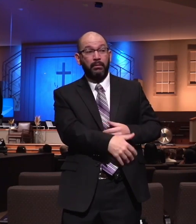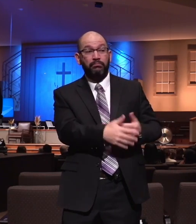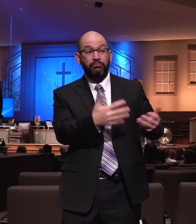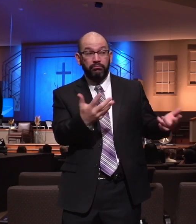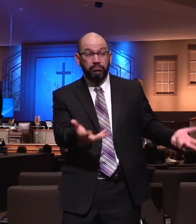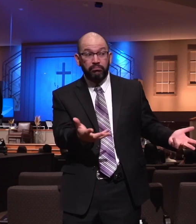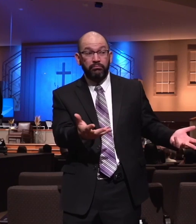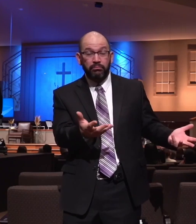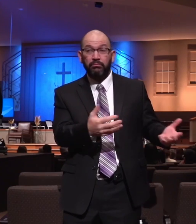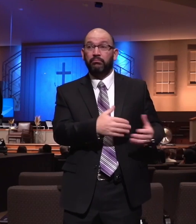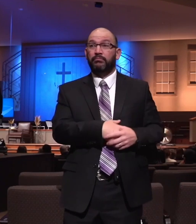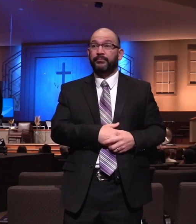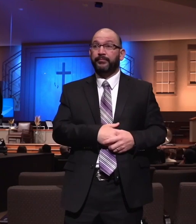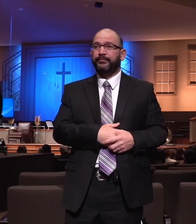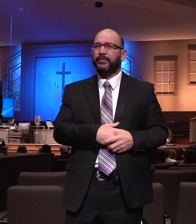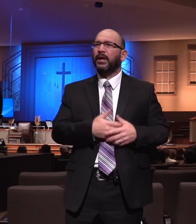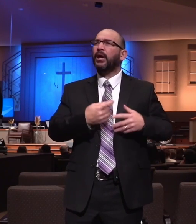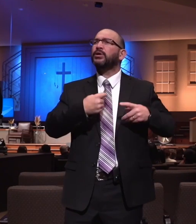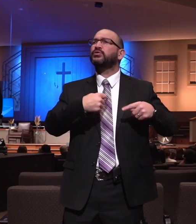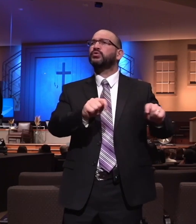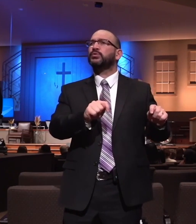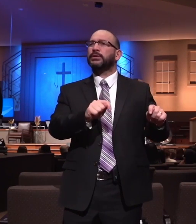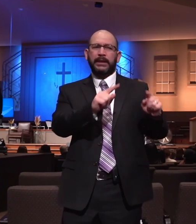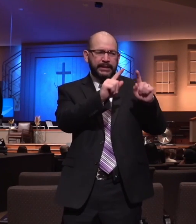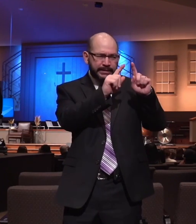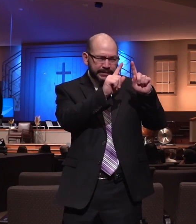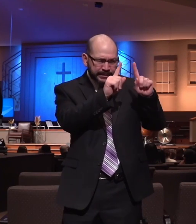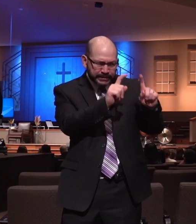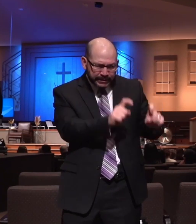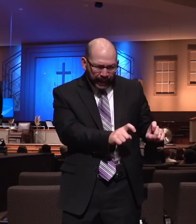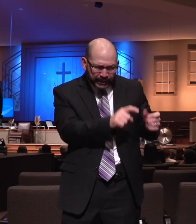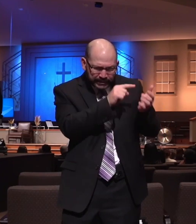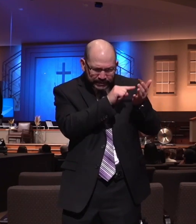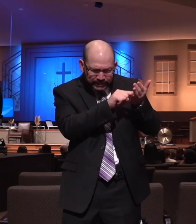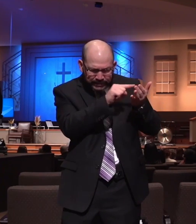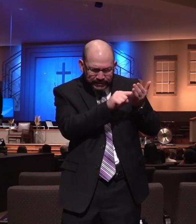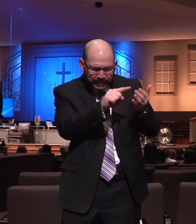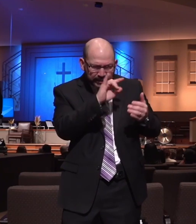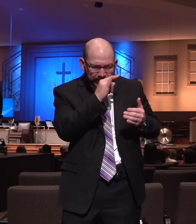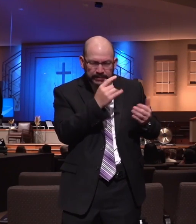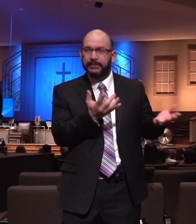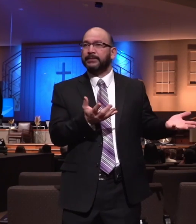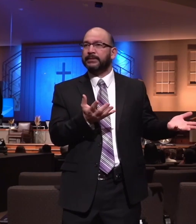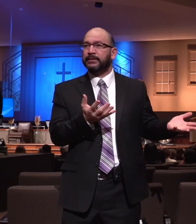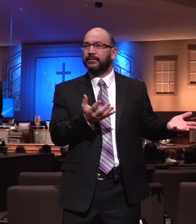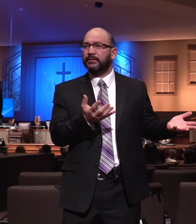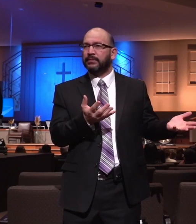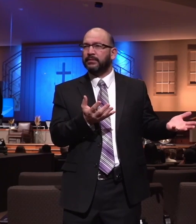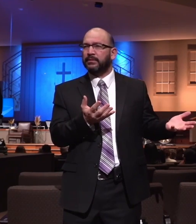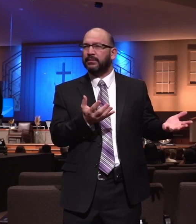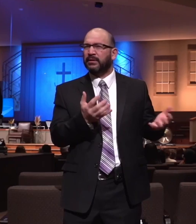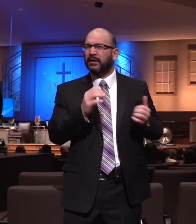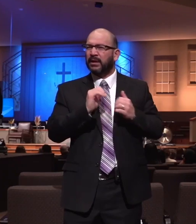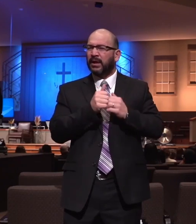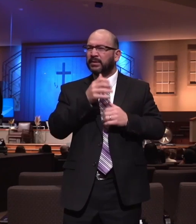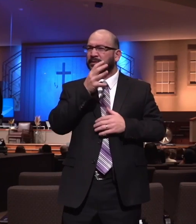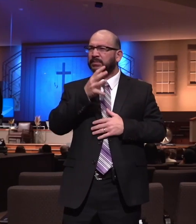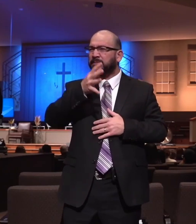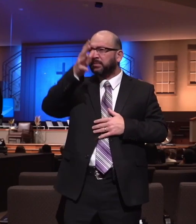the Scripture. He's trying to assess what's going on in their heart. Now, how does a parent have this revelation?